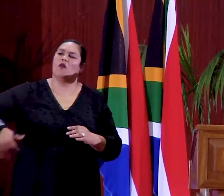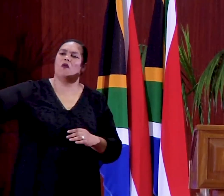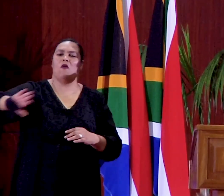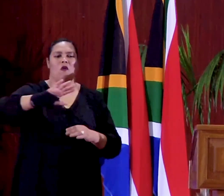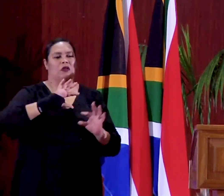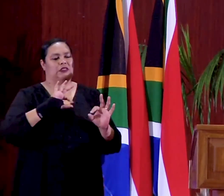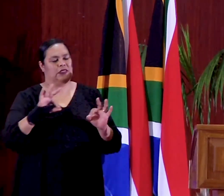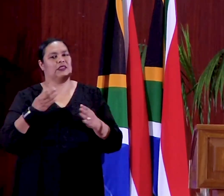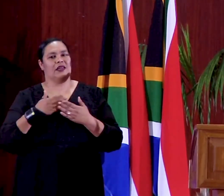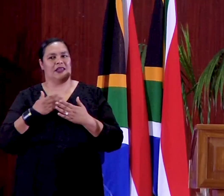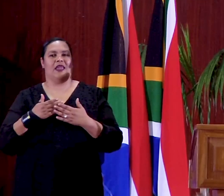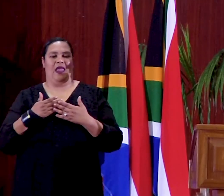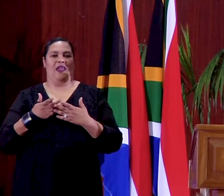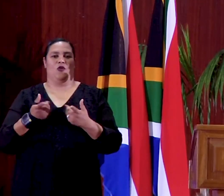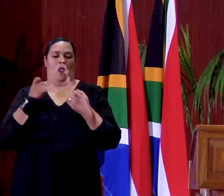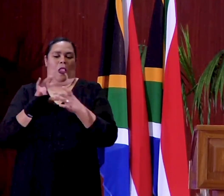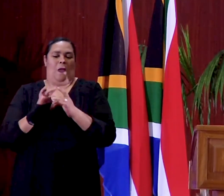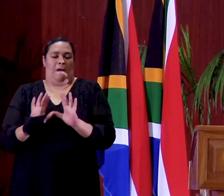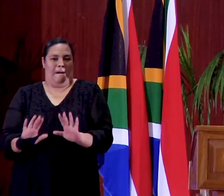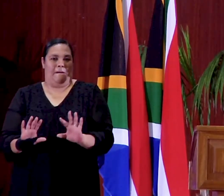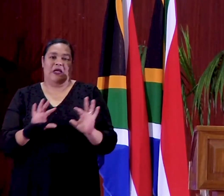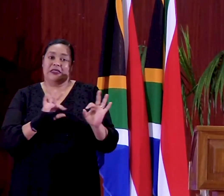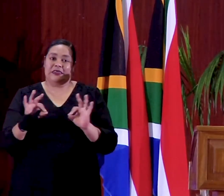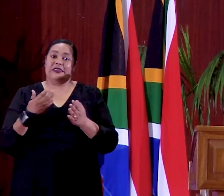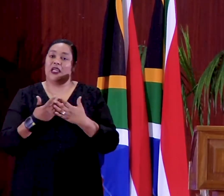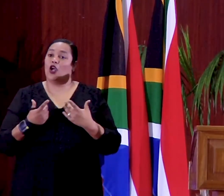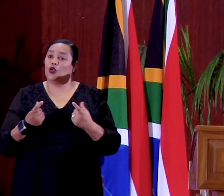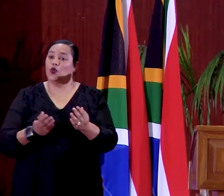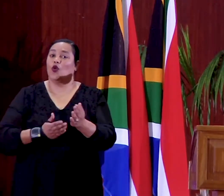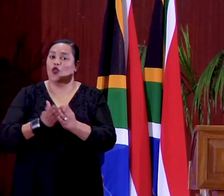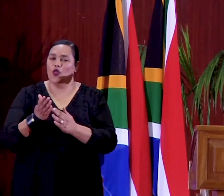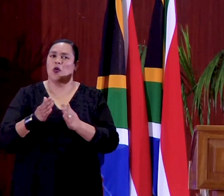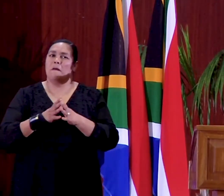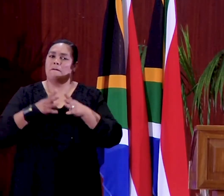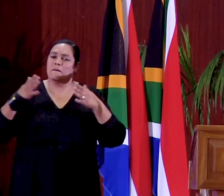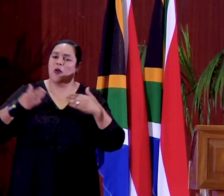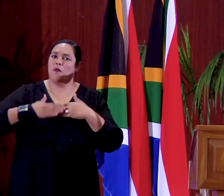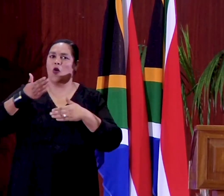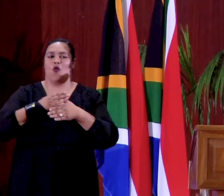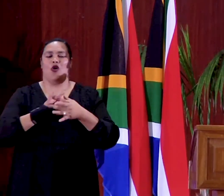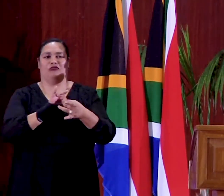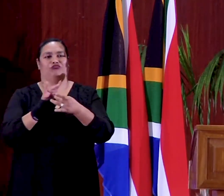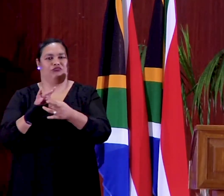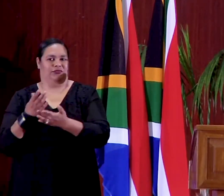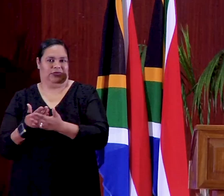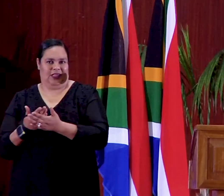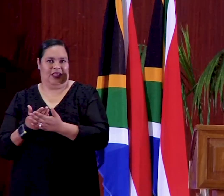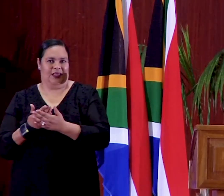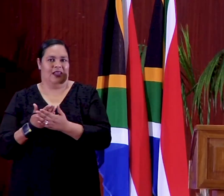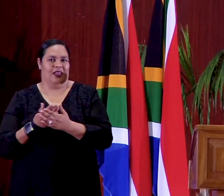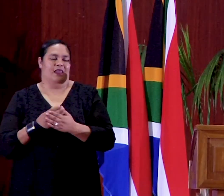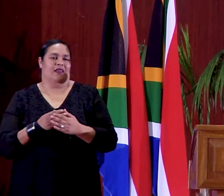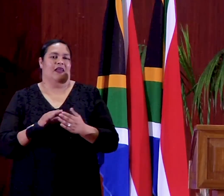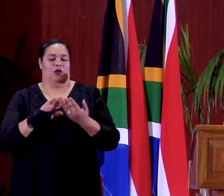can call home. And this can be done through greater collaboration and unity.